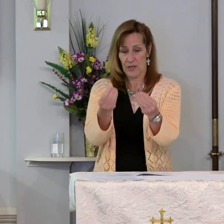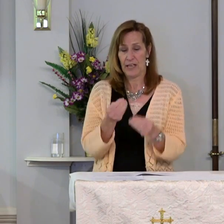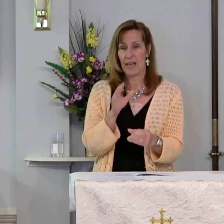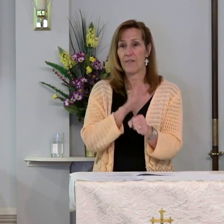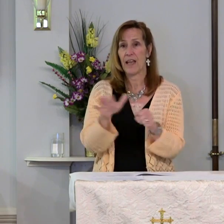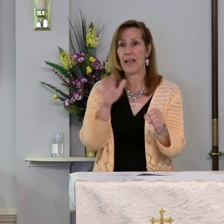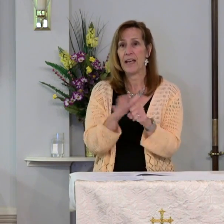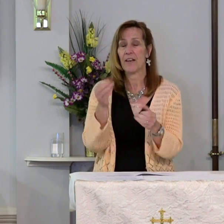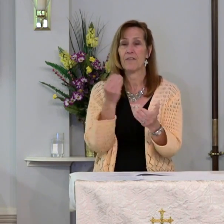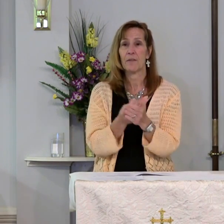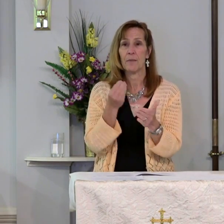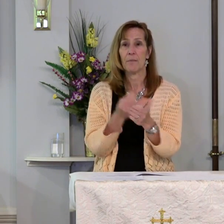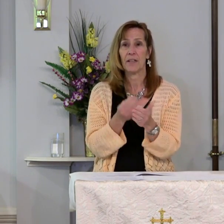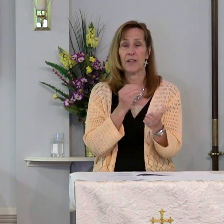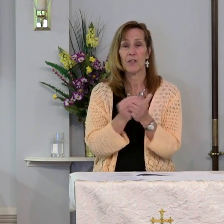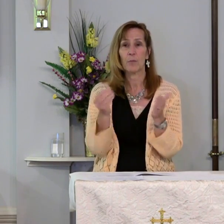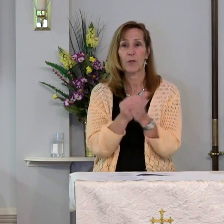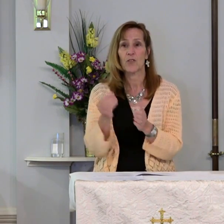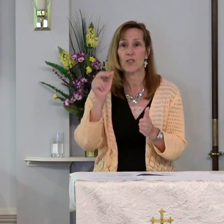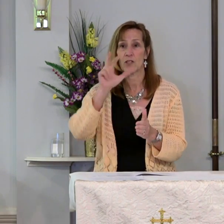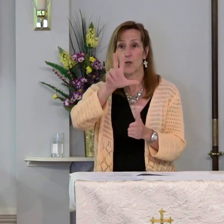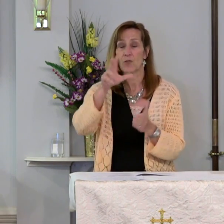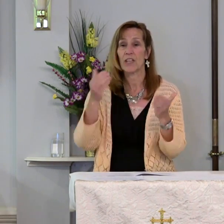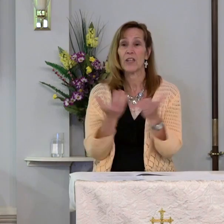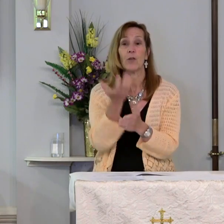to build three new churches.